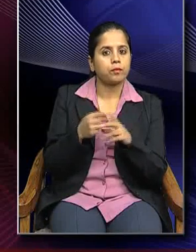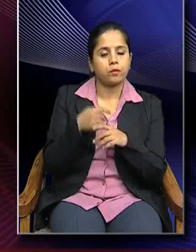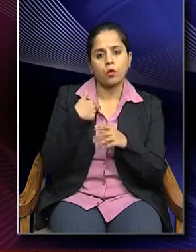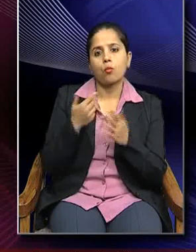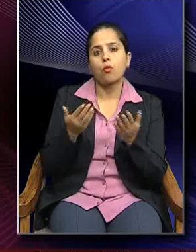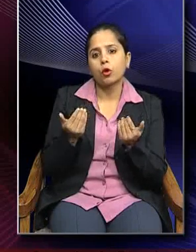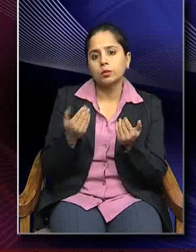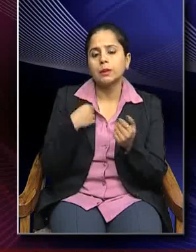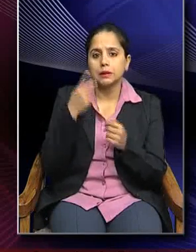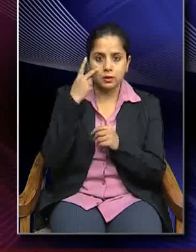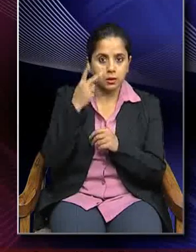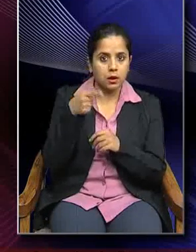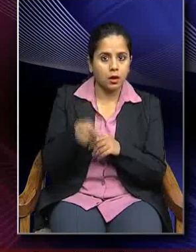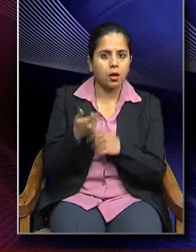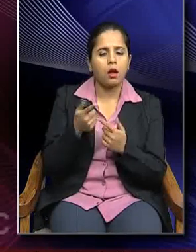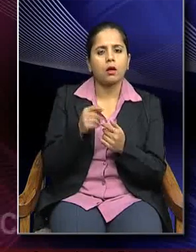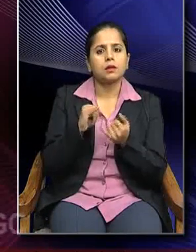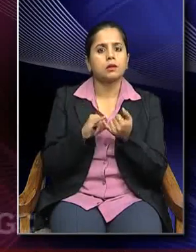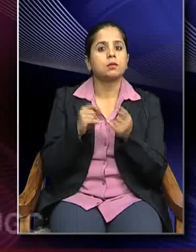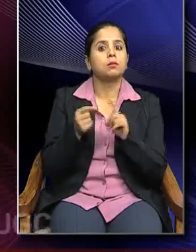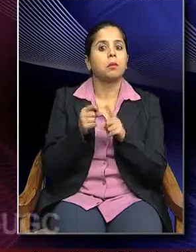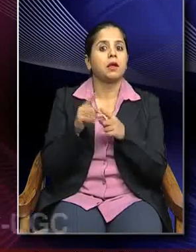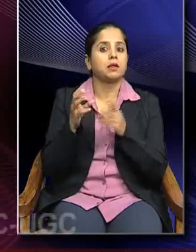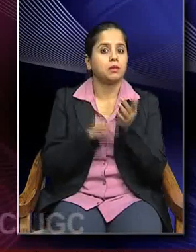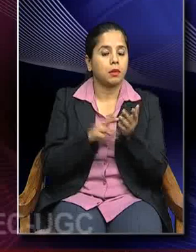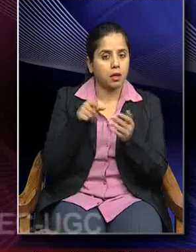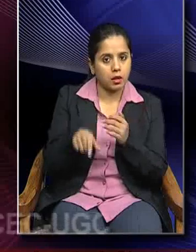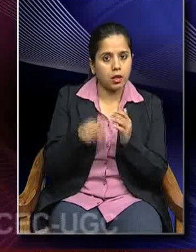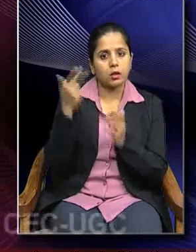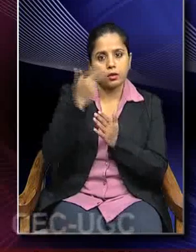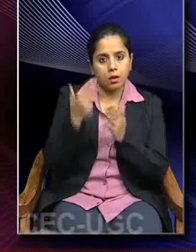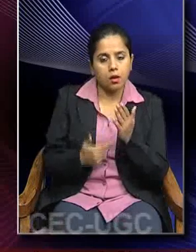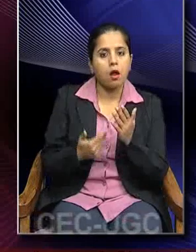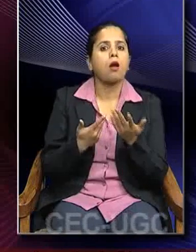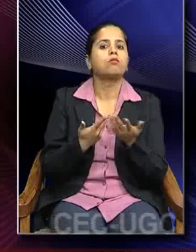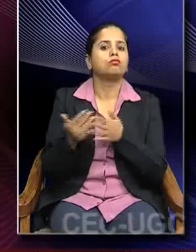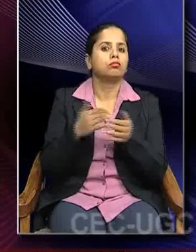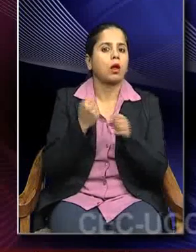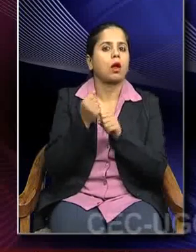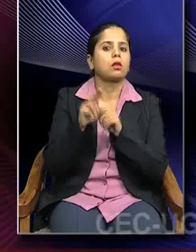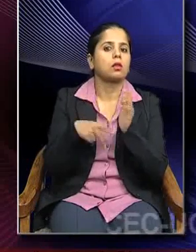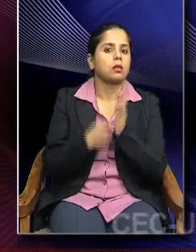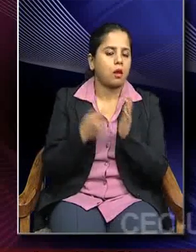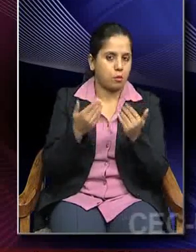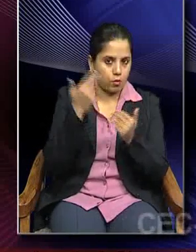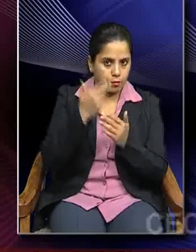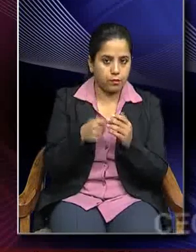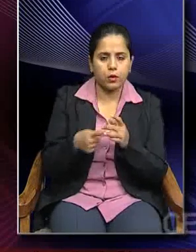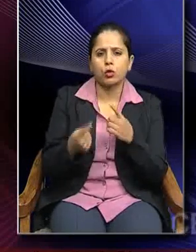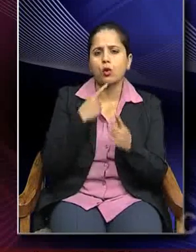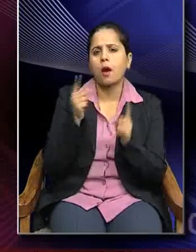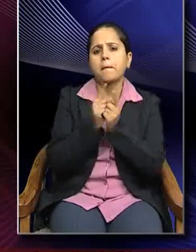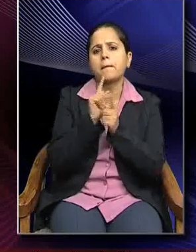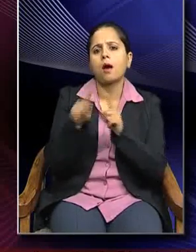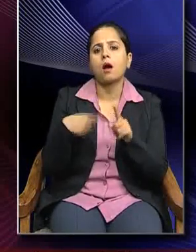can see the specimen of Gandhar school of art. Now, talking little bit